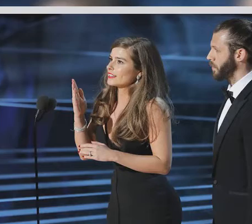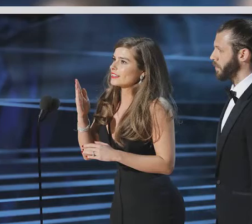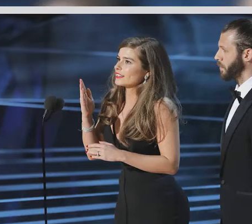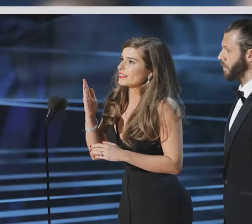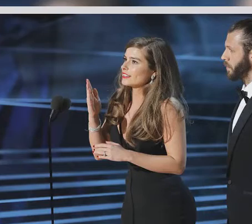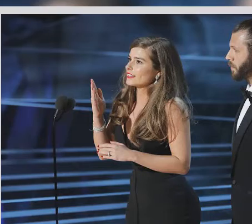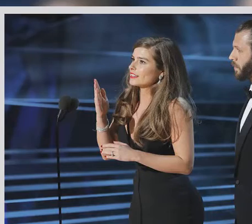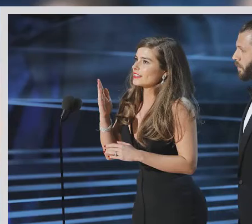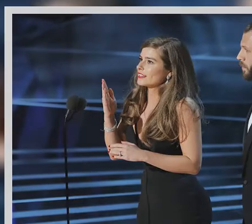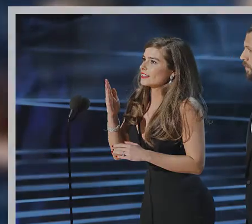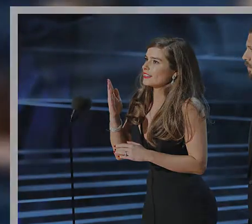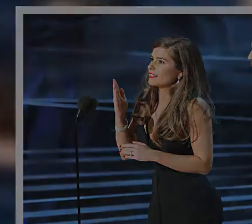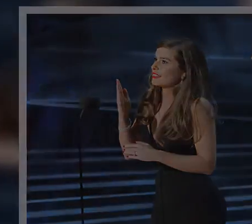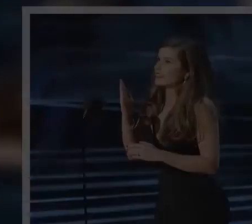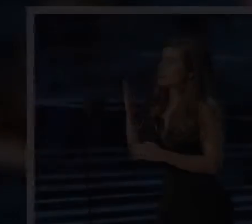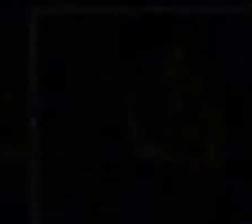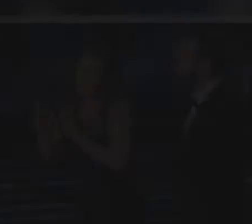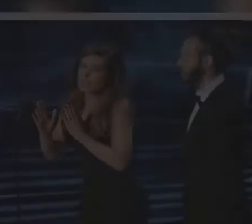media.